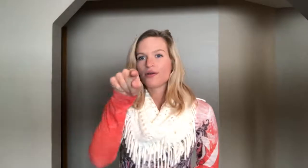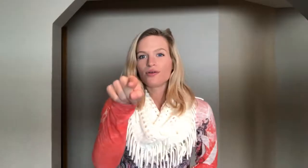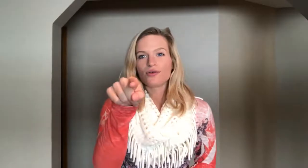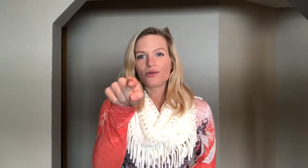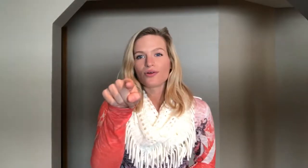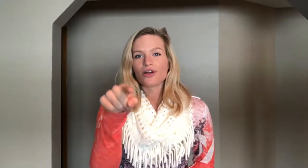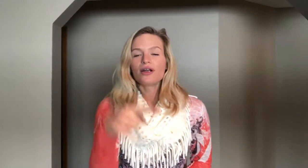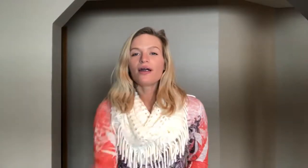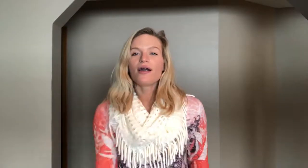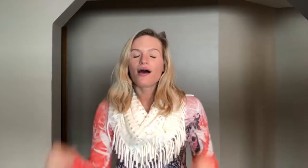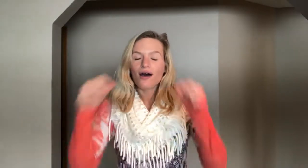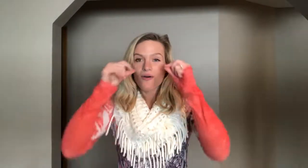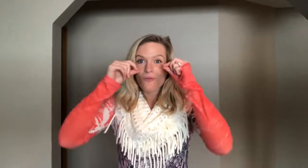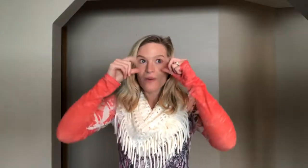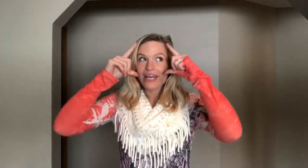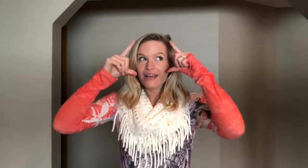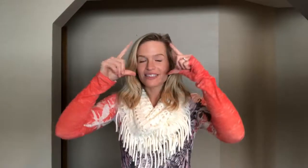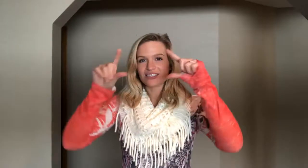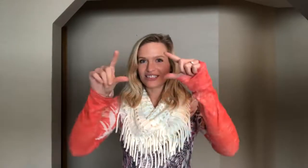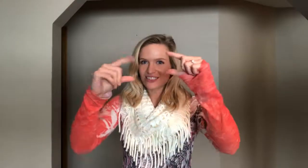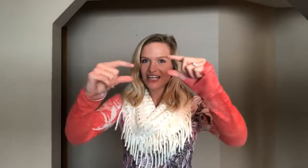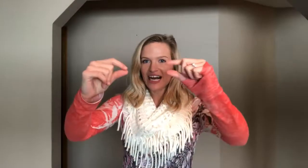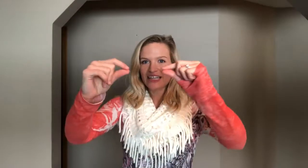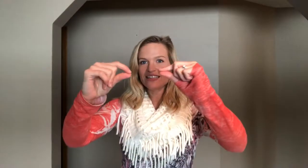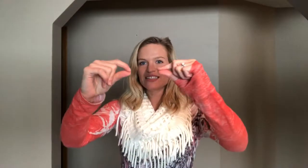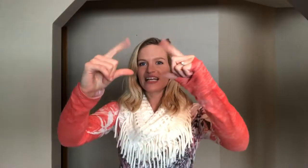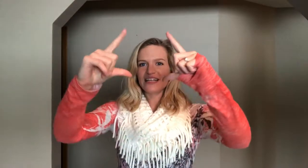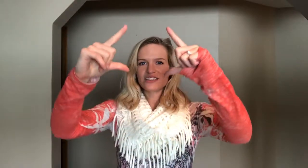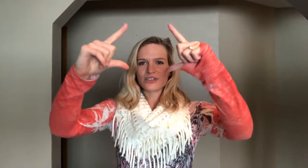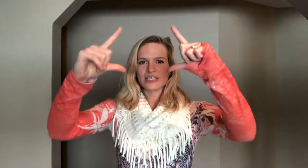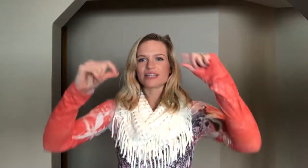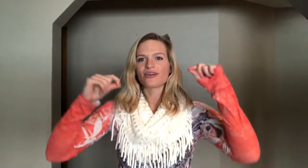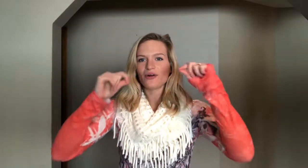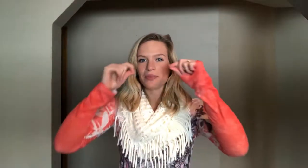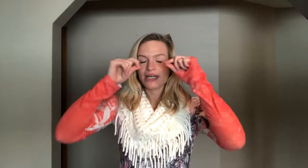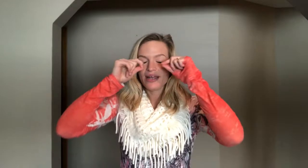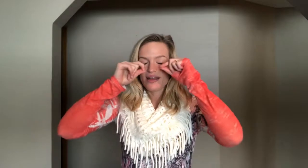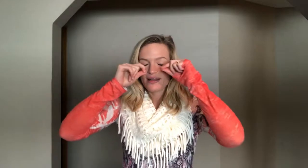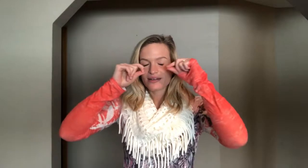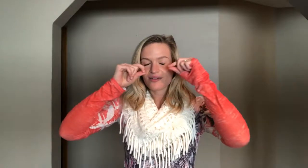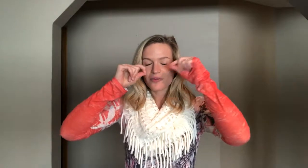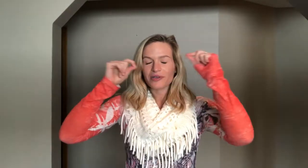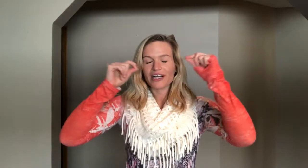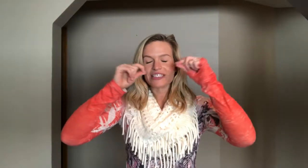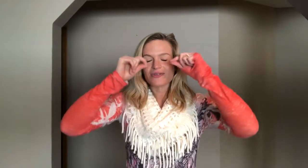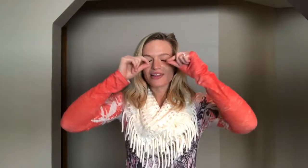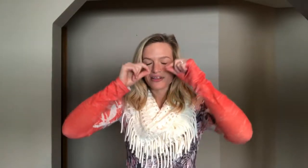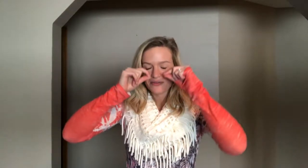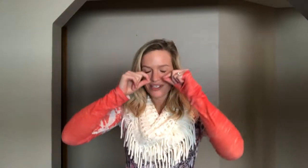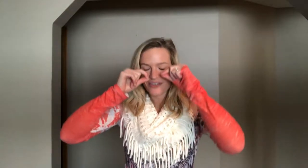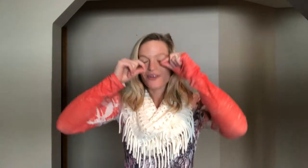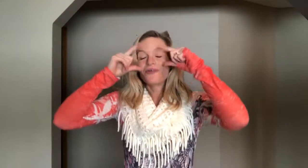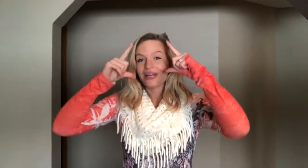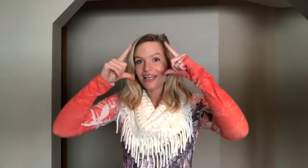when you're awake. So these are the eyelids again. Showing that they're open. Open your eyes with them. When you're awake.